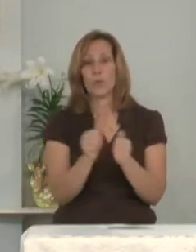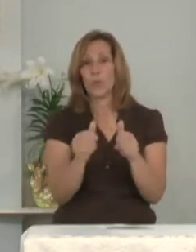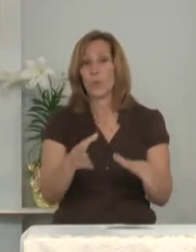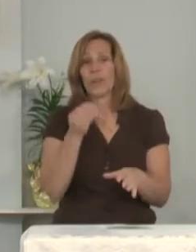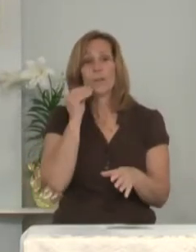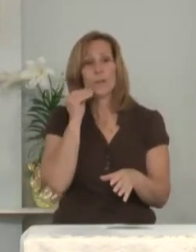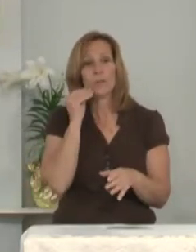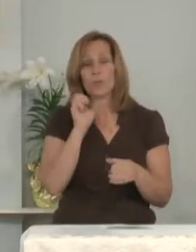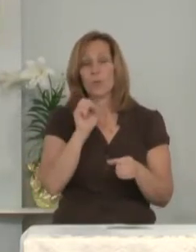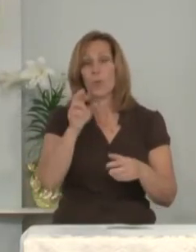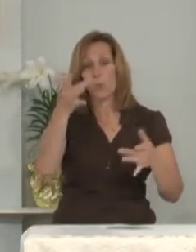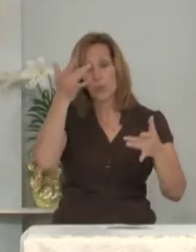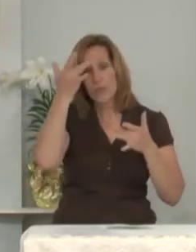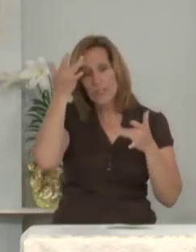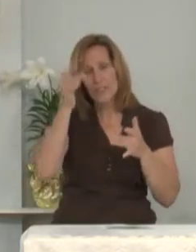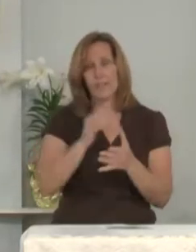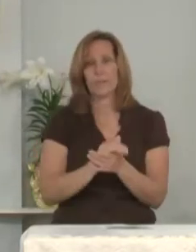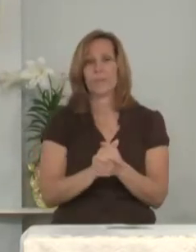or sick.